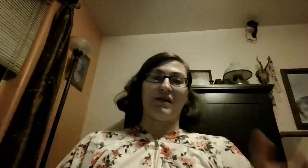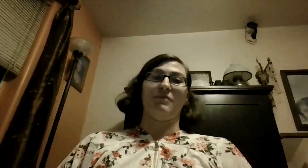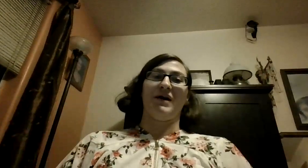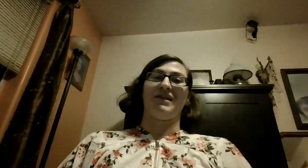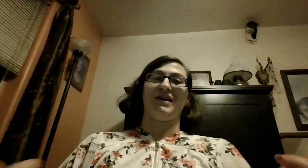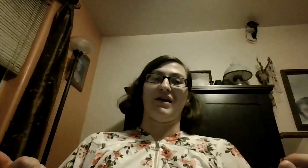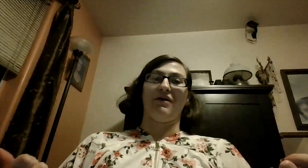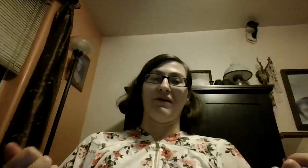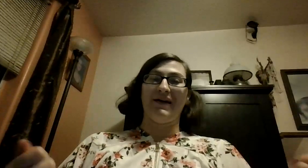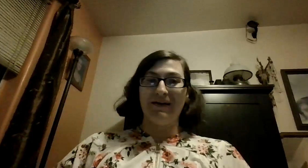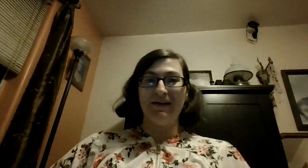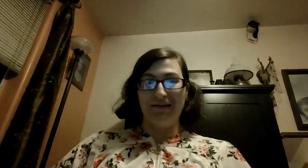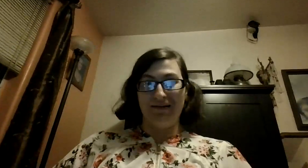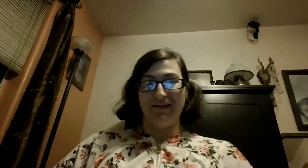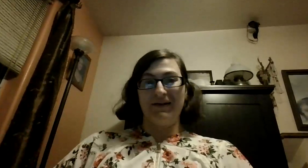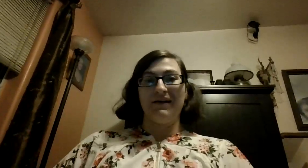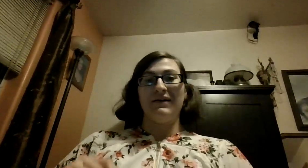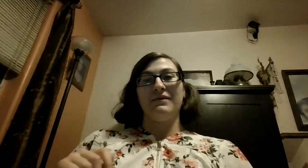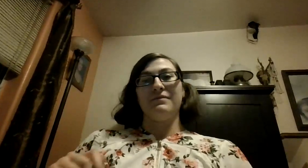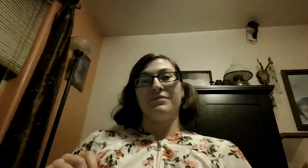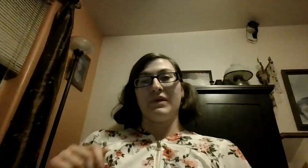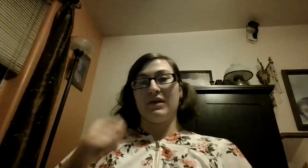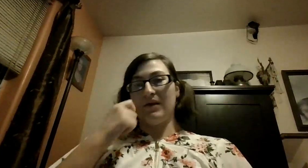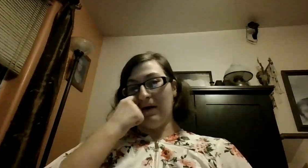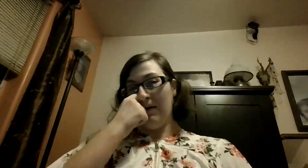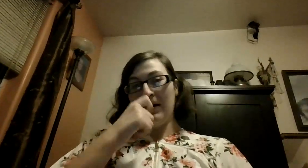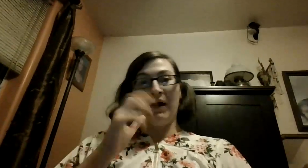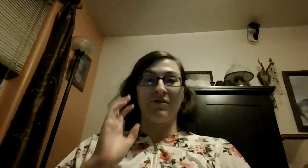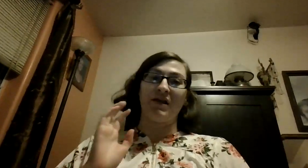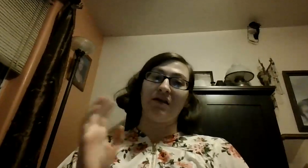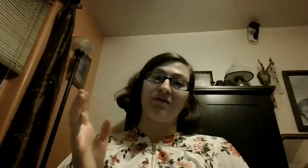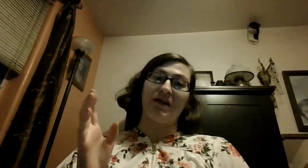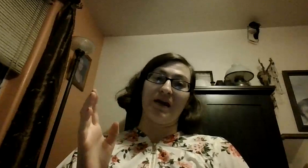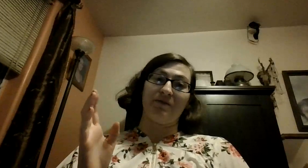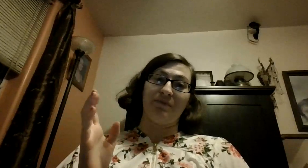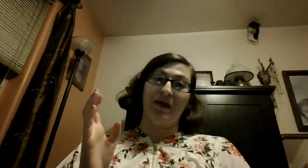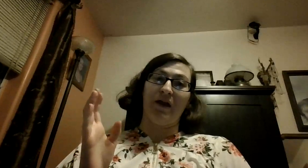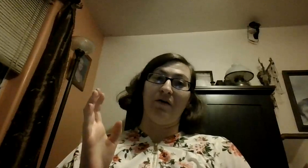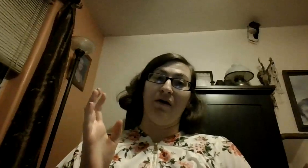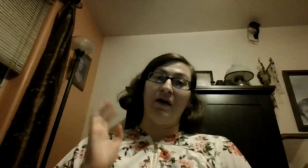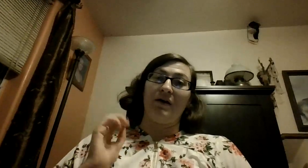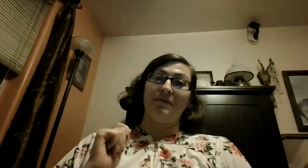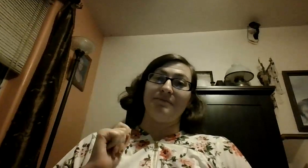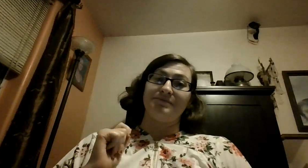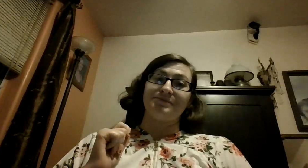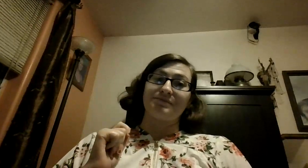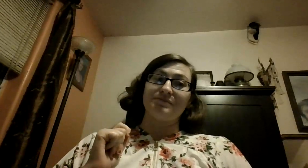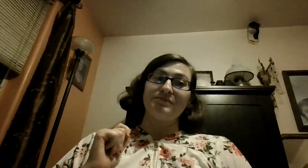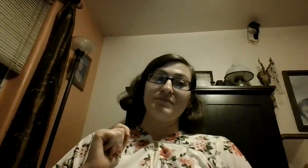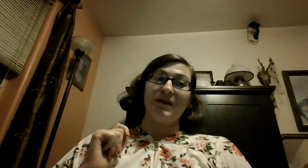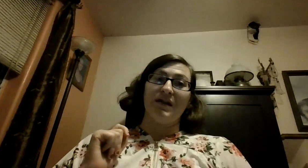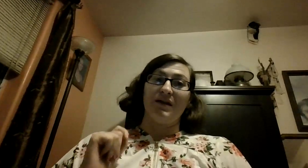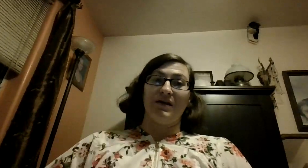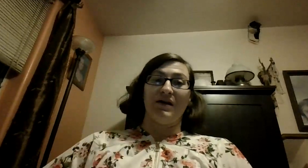you know so I'm gonna see you in the next video so